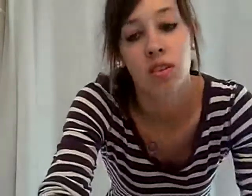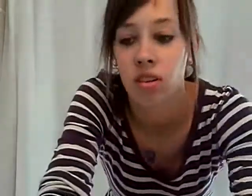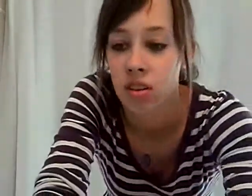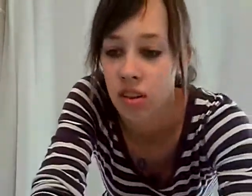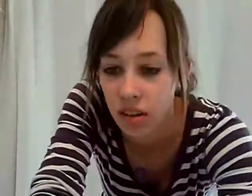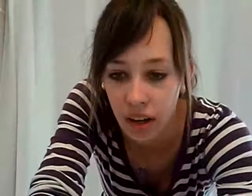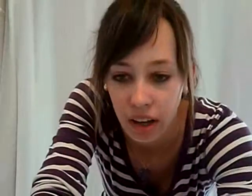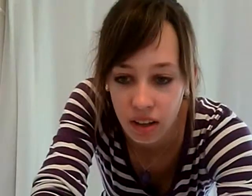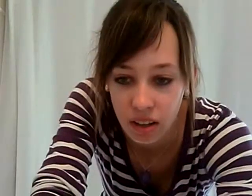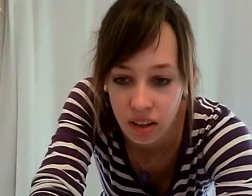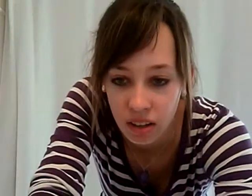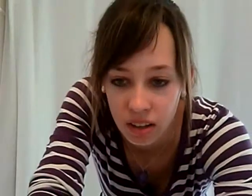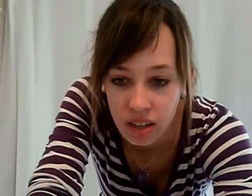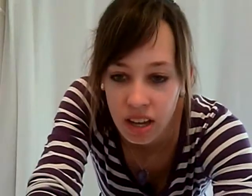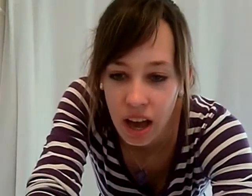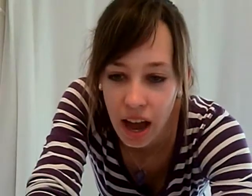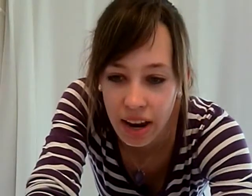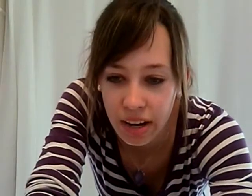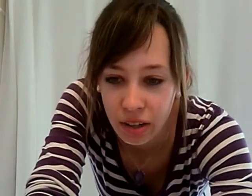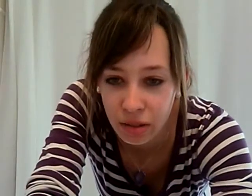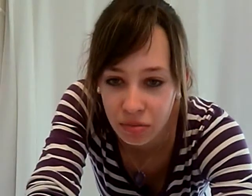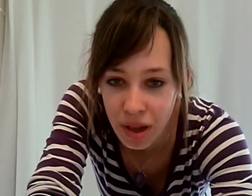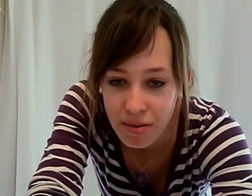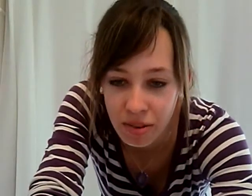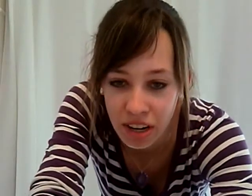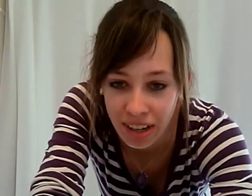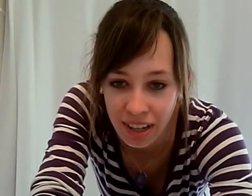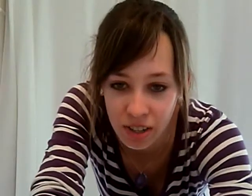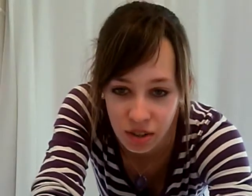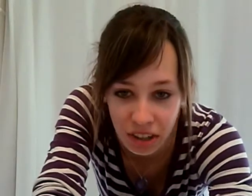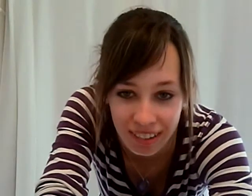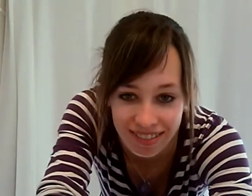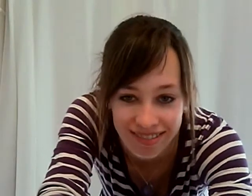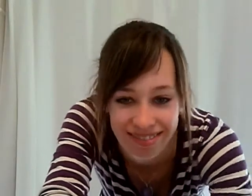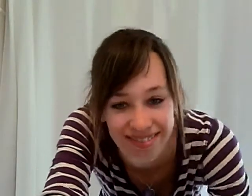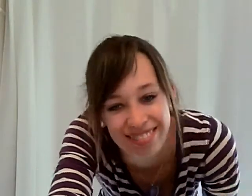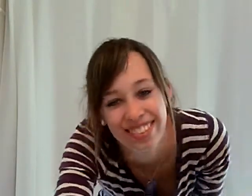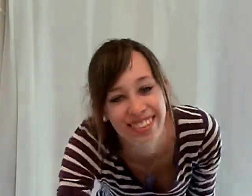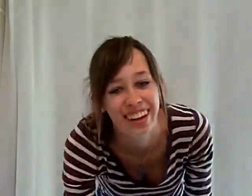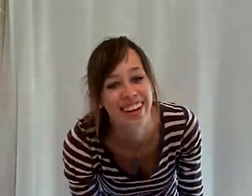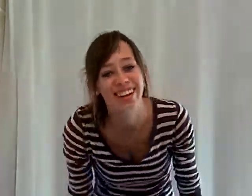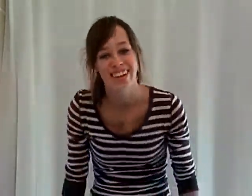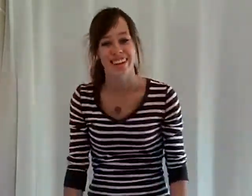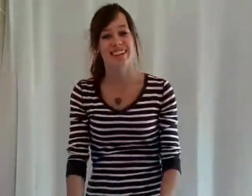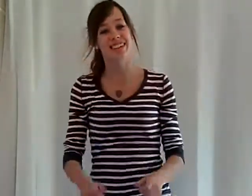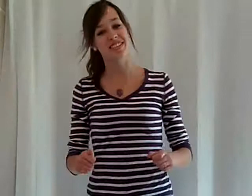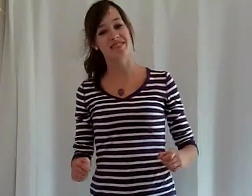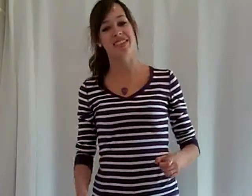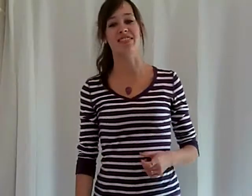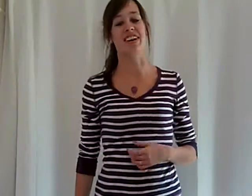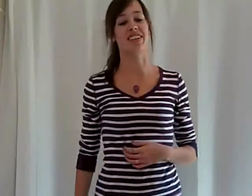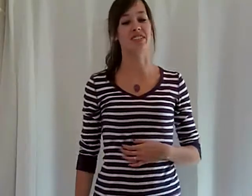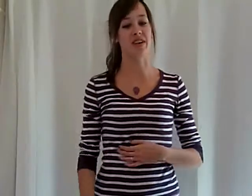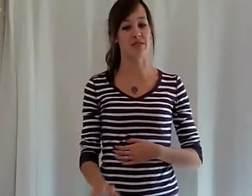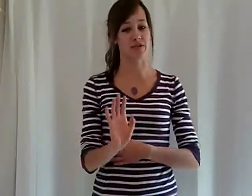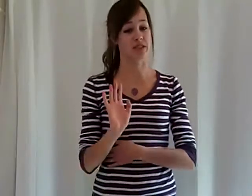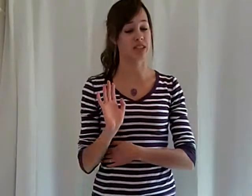Okay. I know. I'm a great dancer, right? Okay. Jump and fall. That's what I was referencing